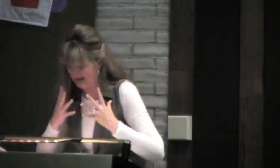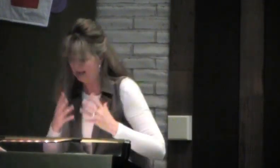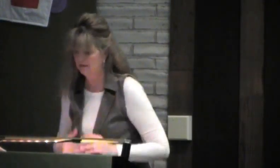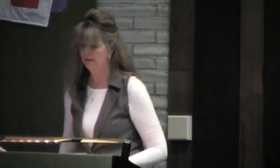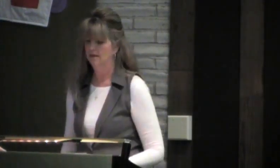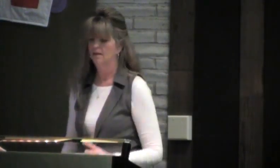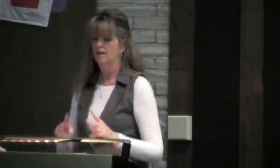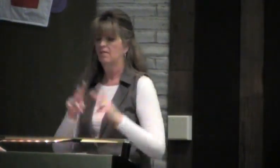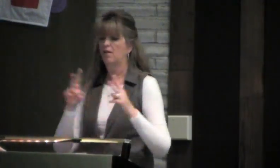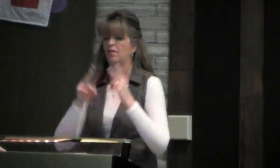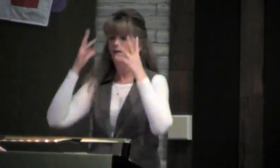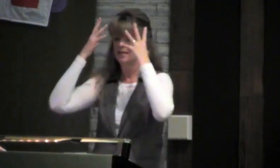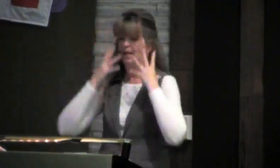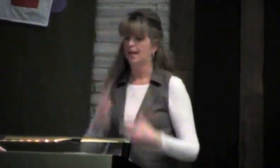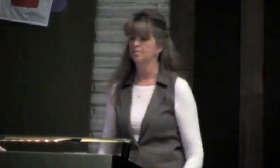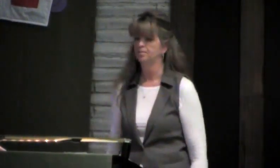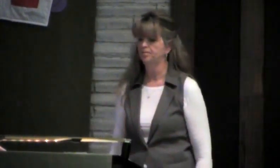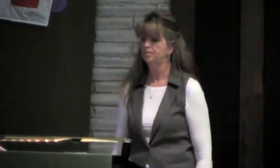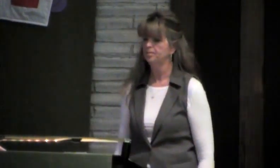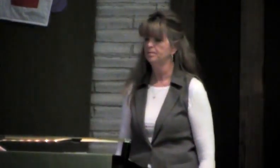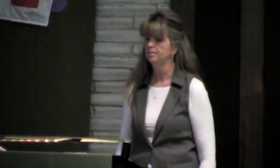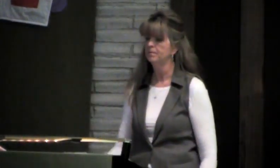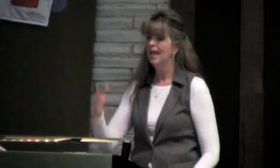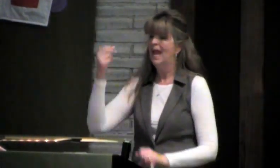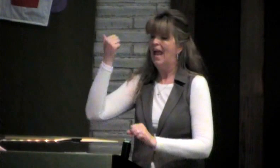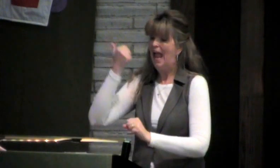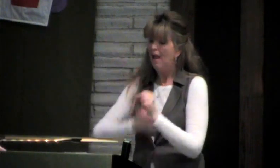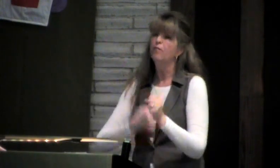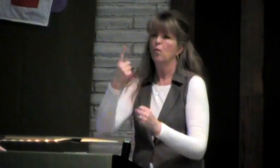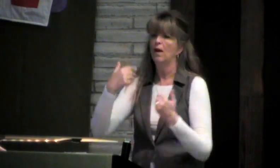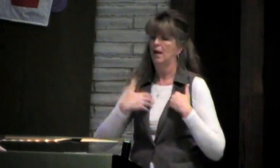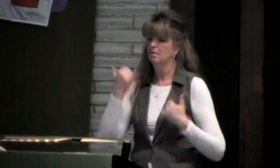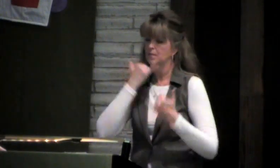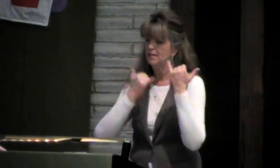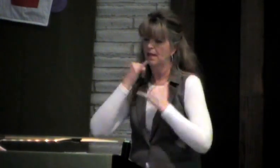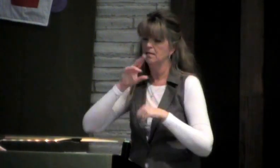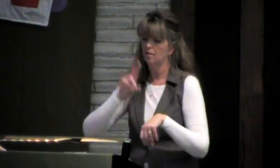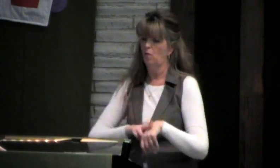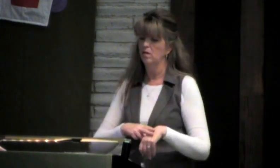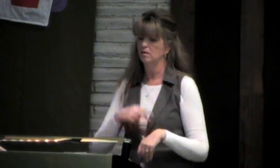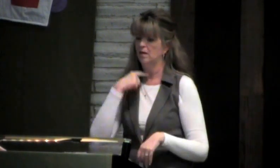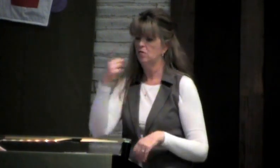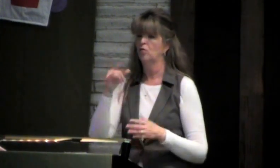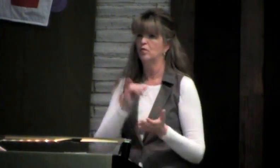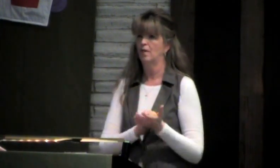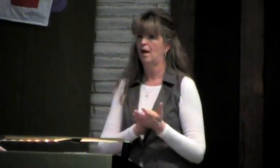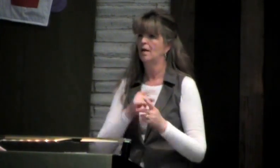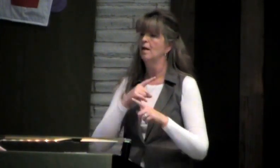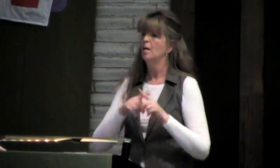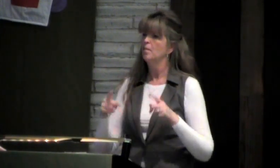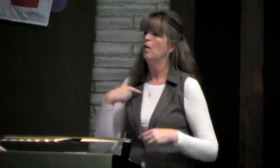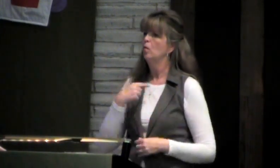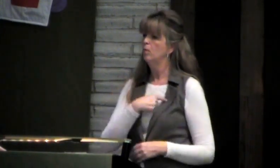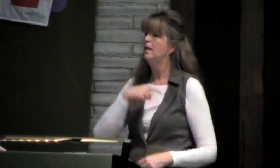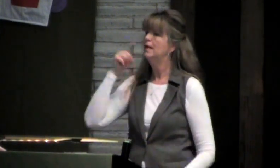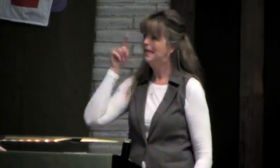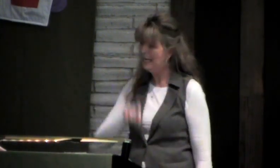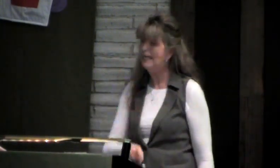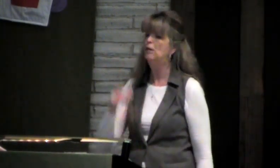It can be very sad when you see people hiding like that. Very sad. And everyone makes mistake. Of course we all know